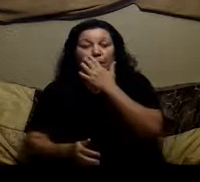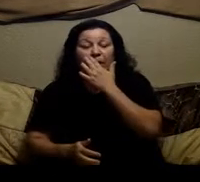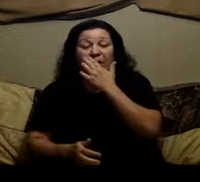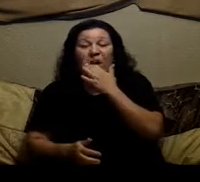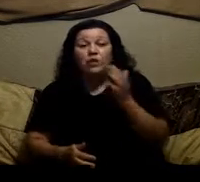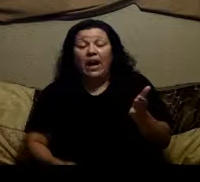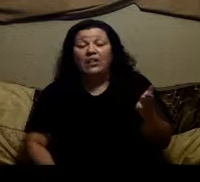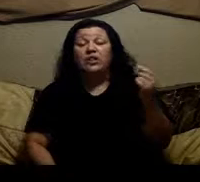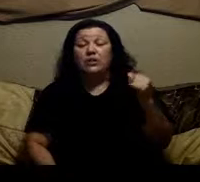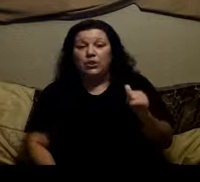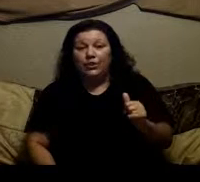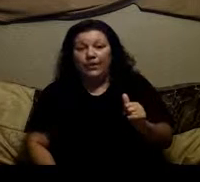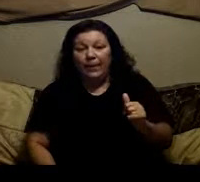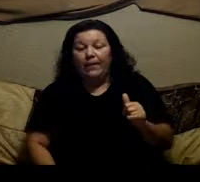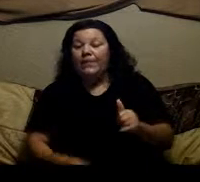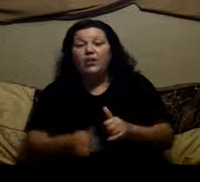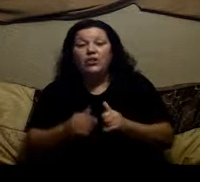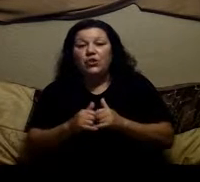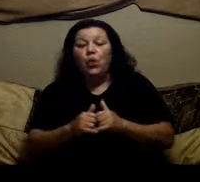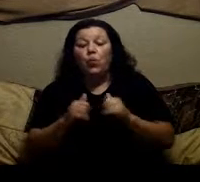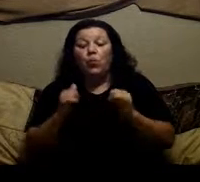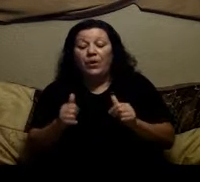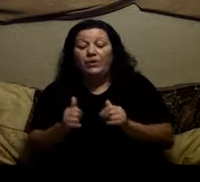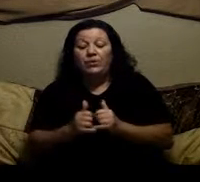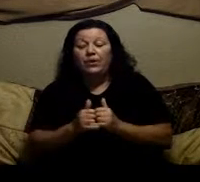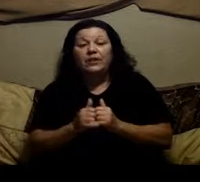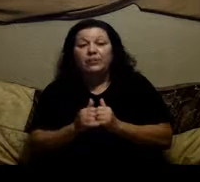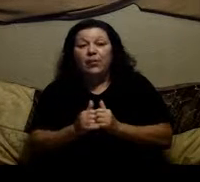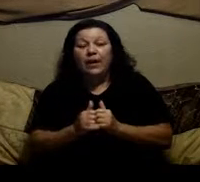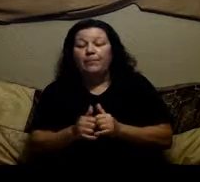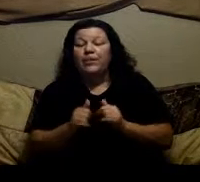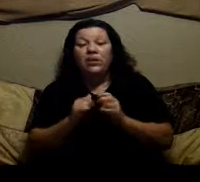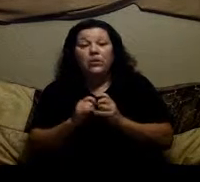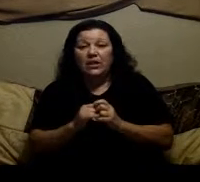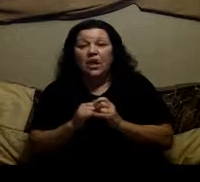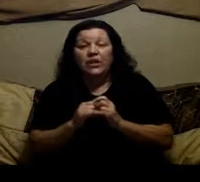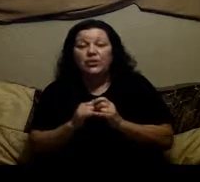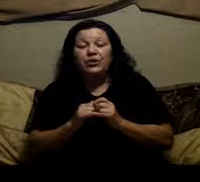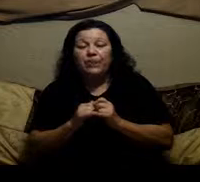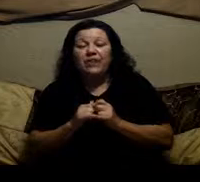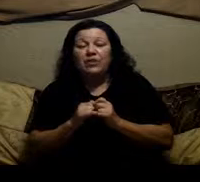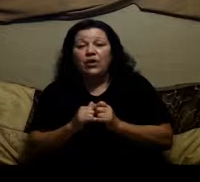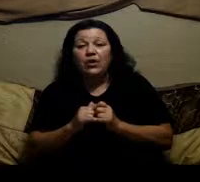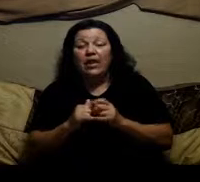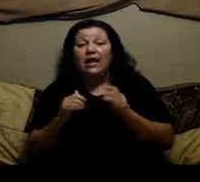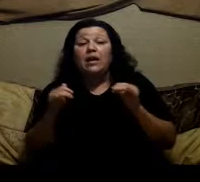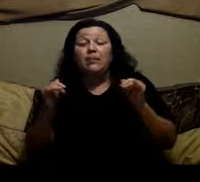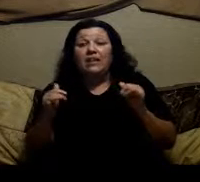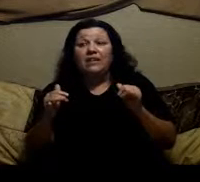putting trash into your stomach So once you start this program, you cannot use your stomach as a trash can because